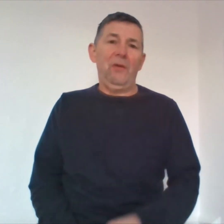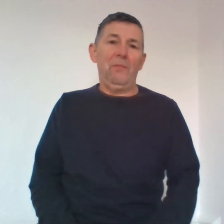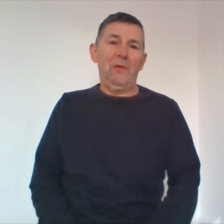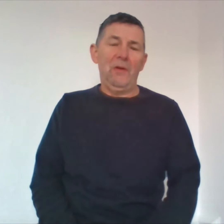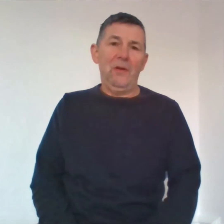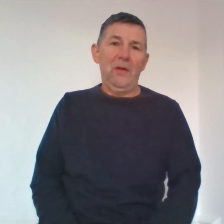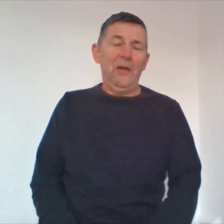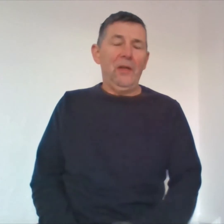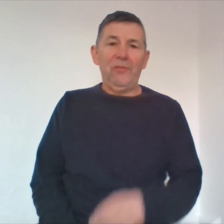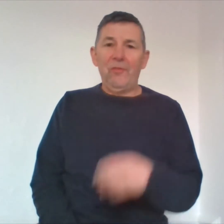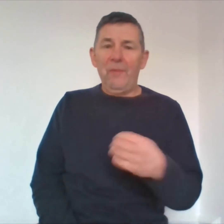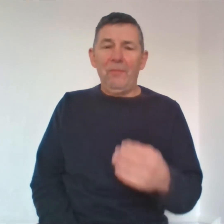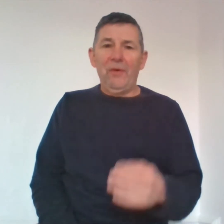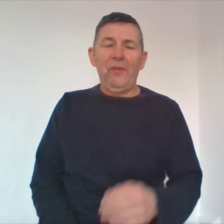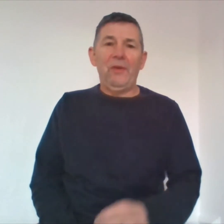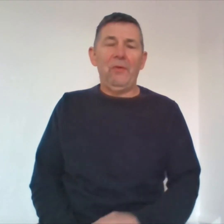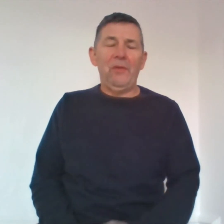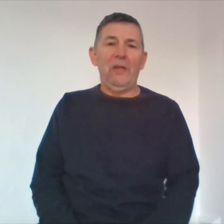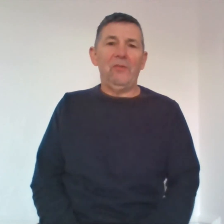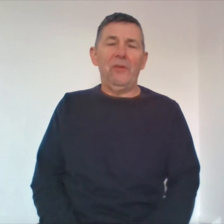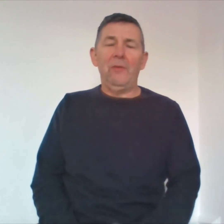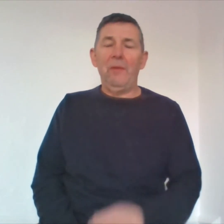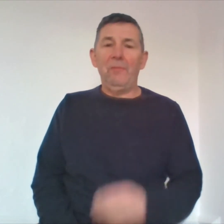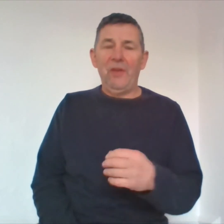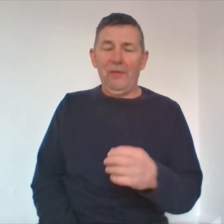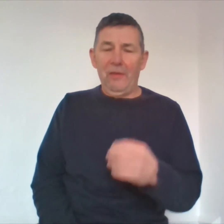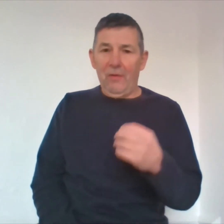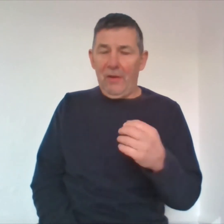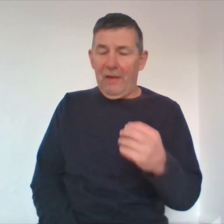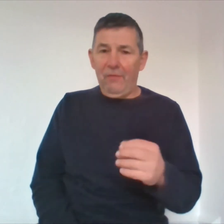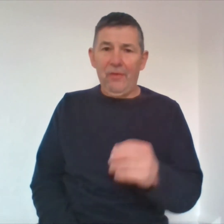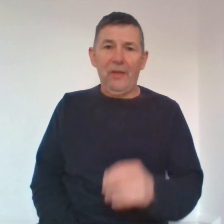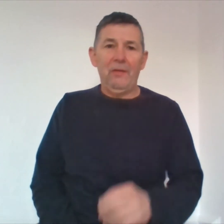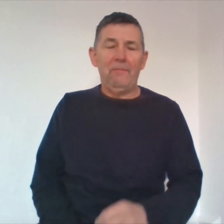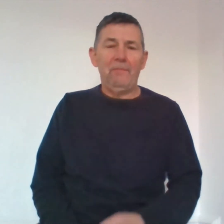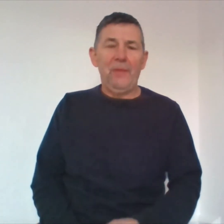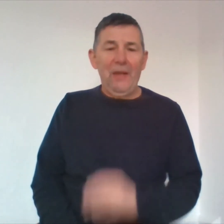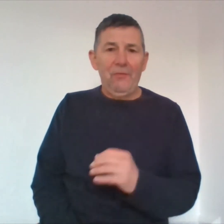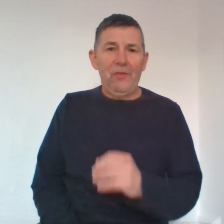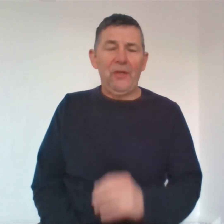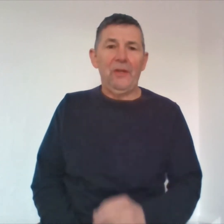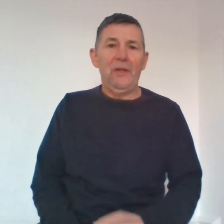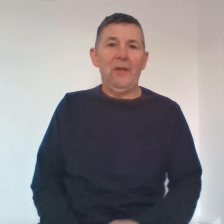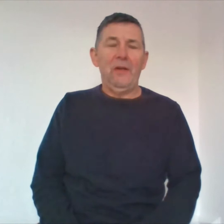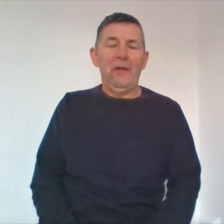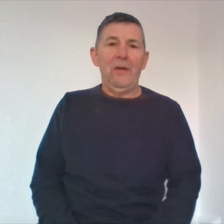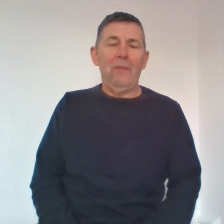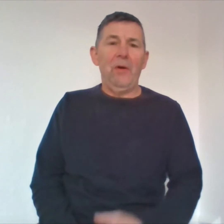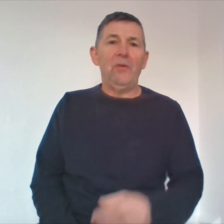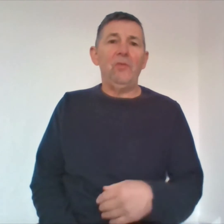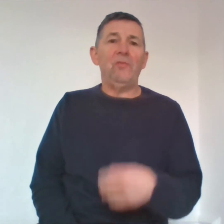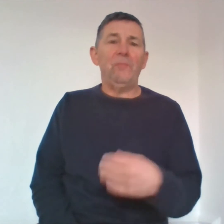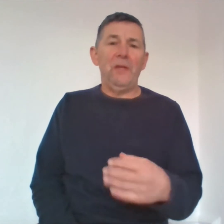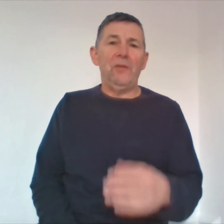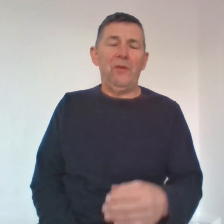him he doesn't remember anything about the accident he remembers everything everything about you speaking to him